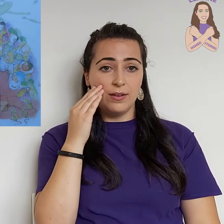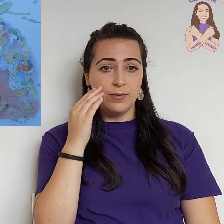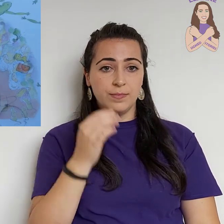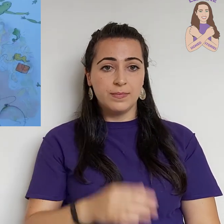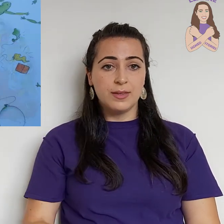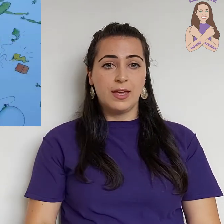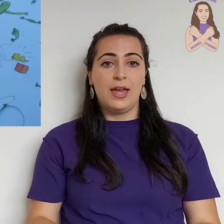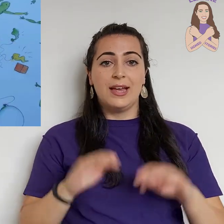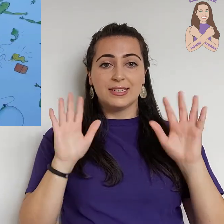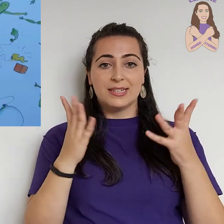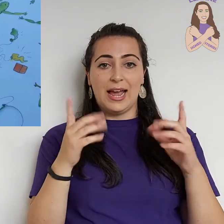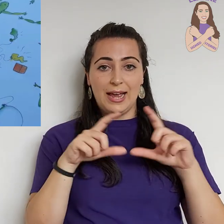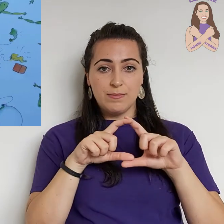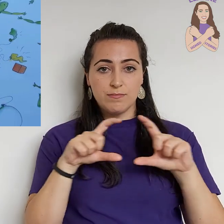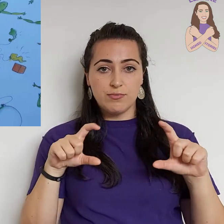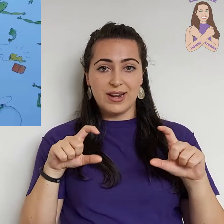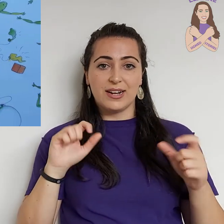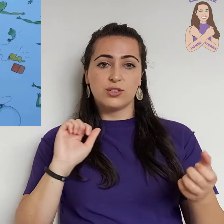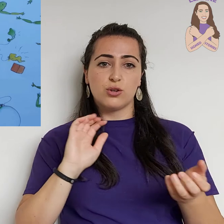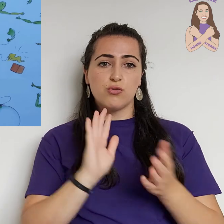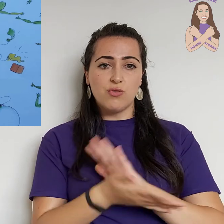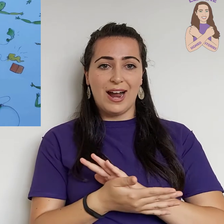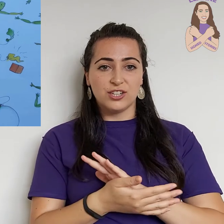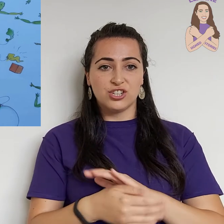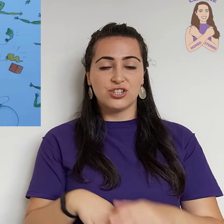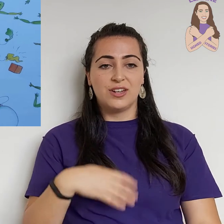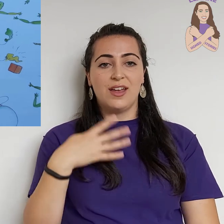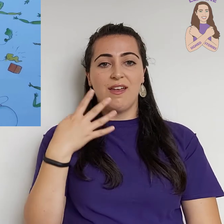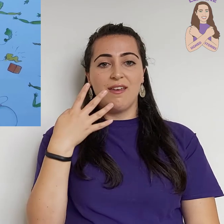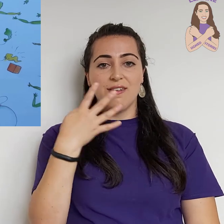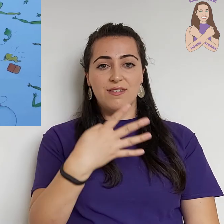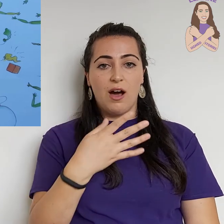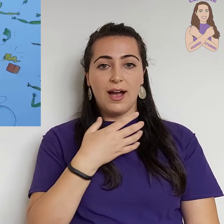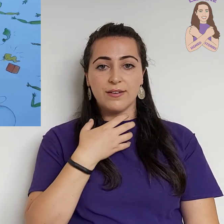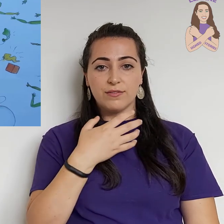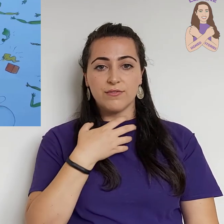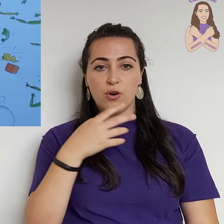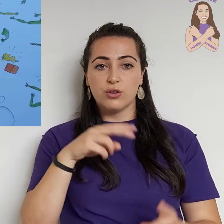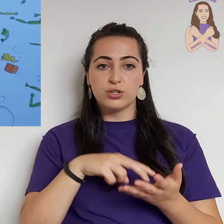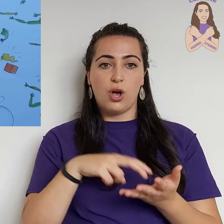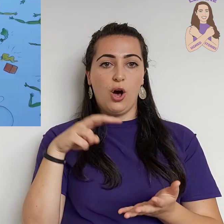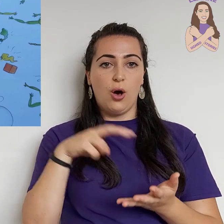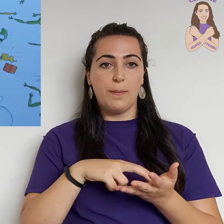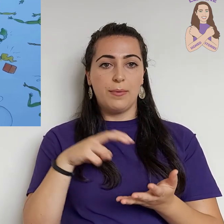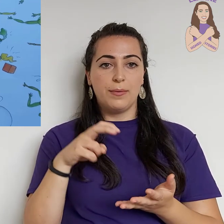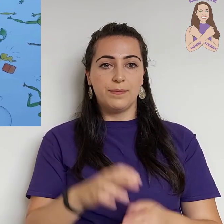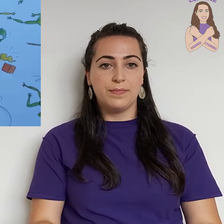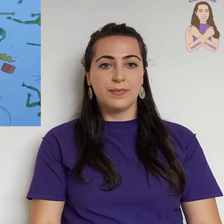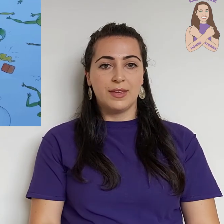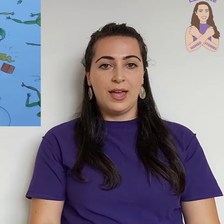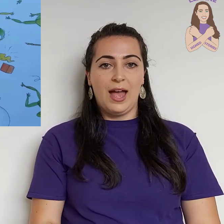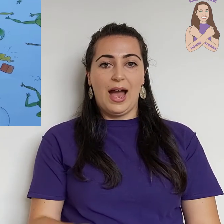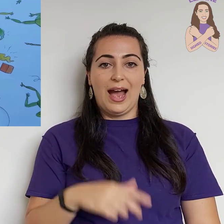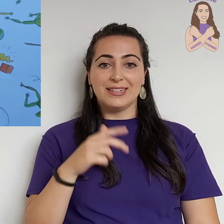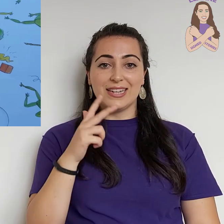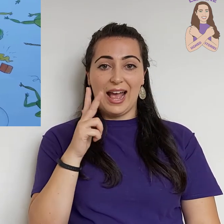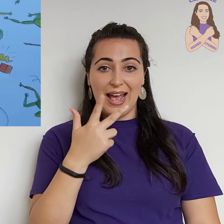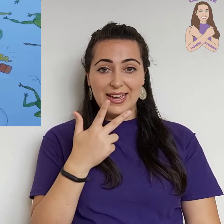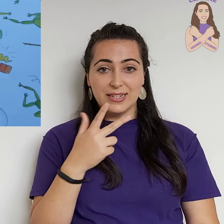ten bricks crash, nine frogs hop, and eight